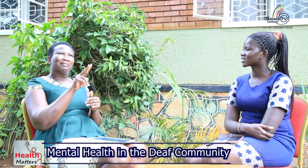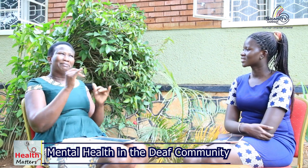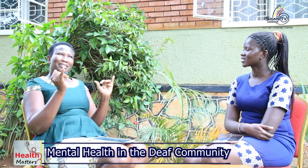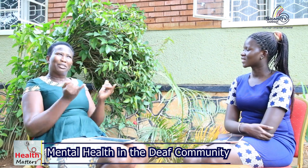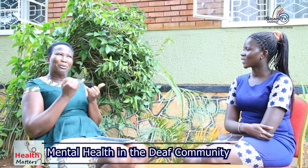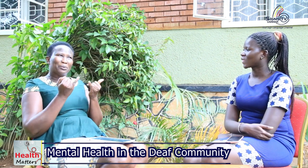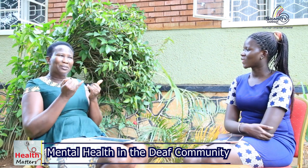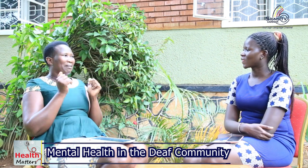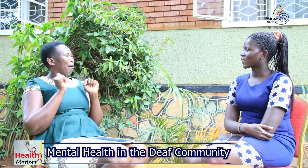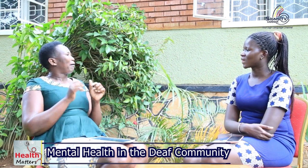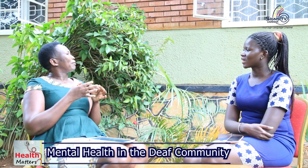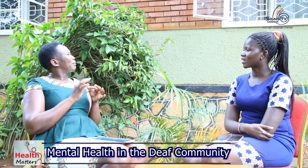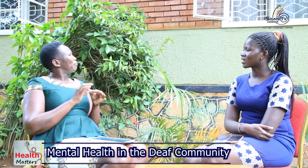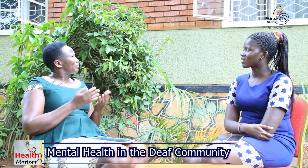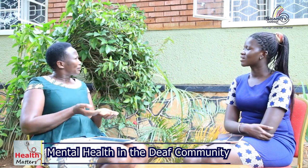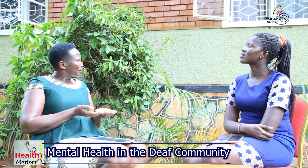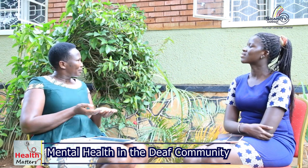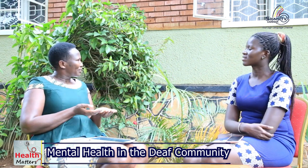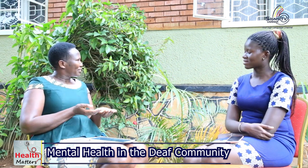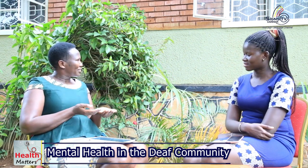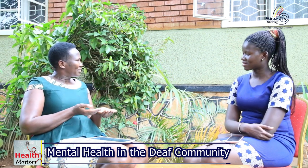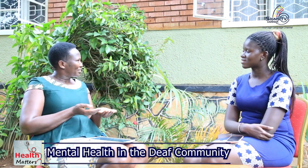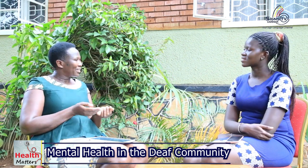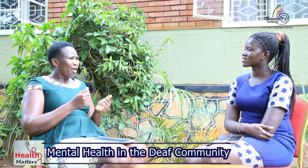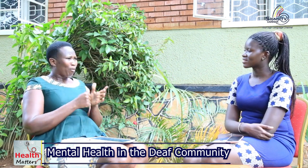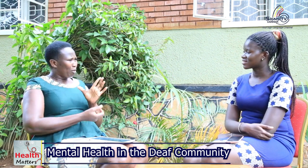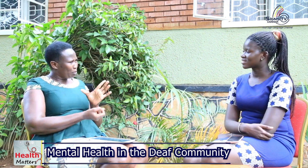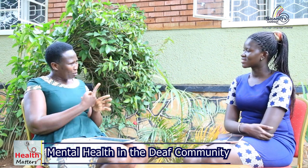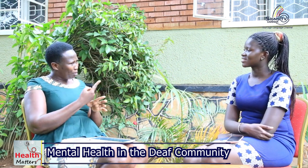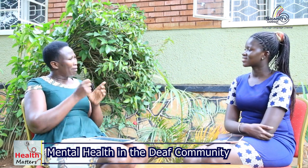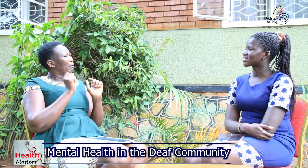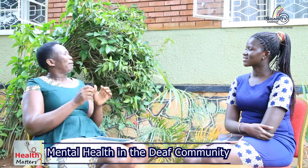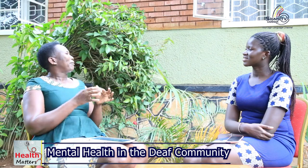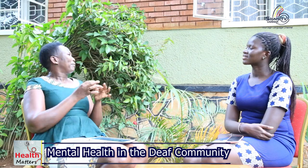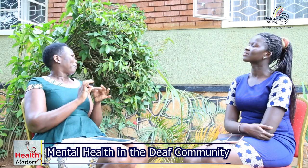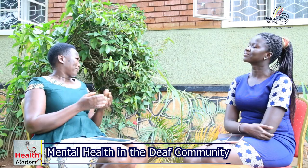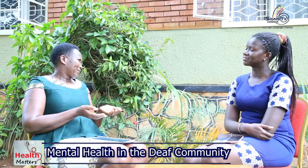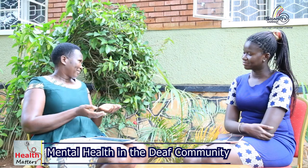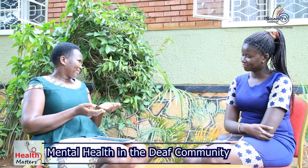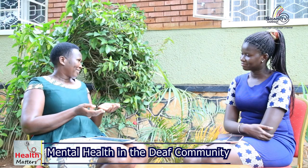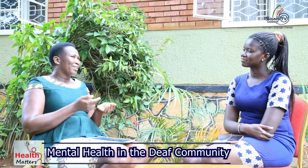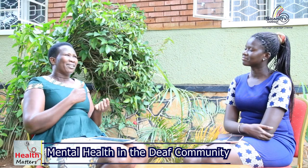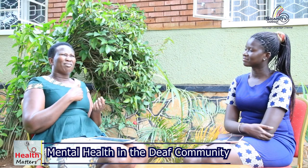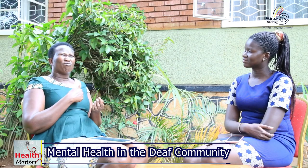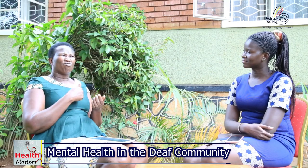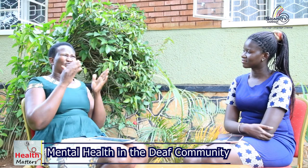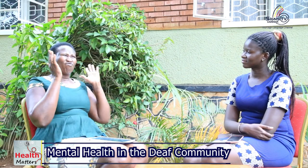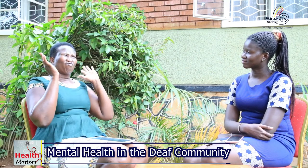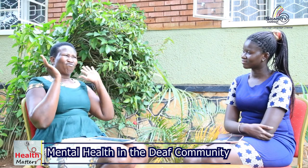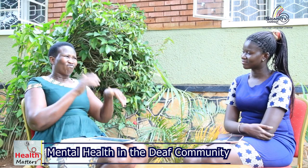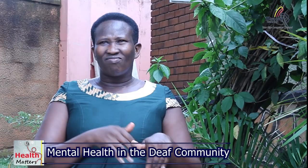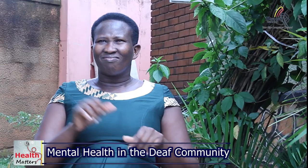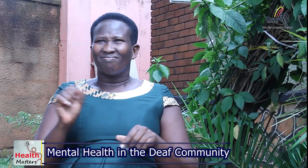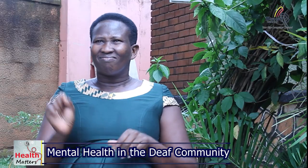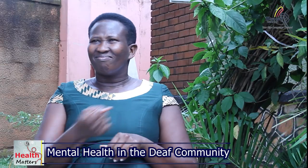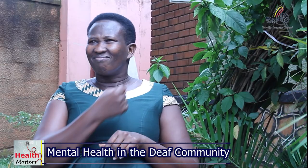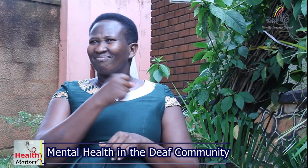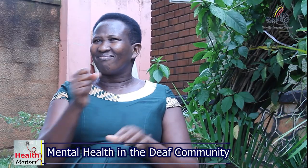person to stay at home and also made on tv there should be an interpreter in any activity